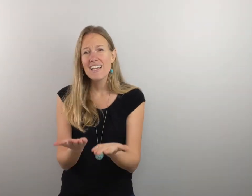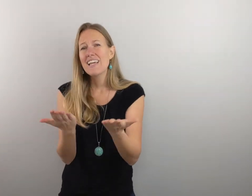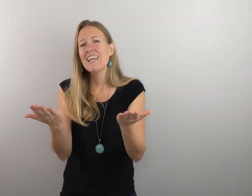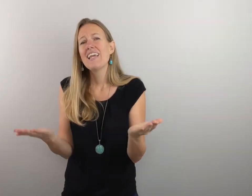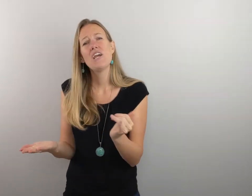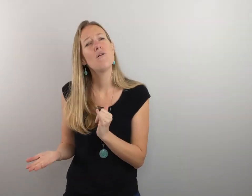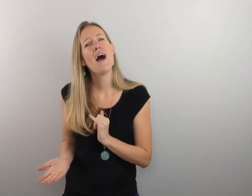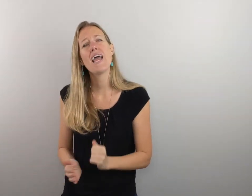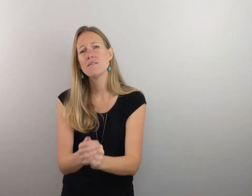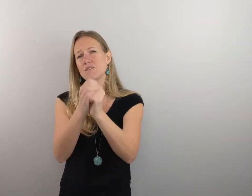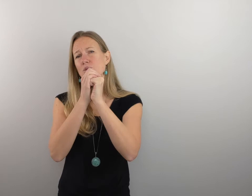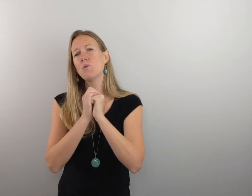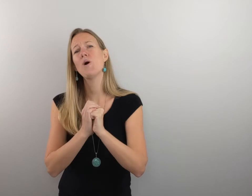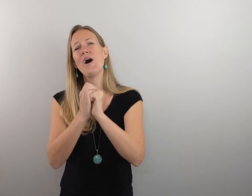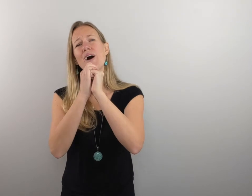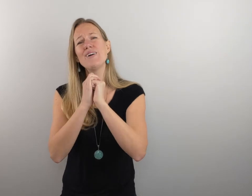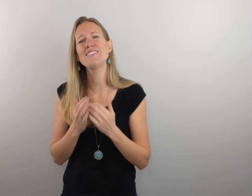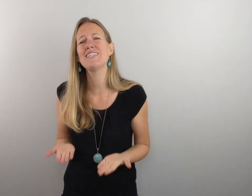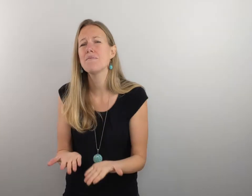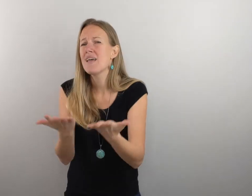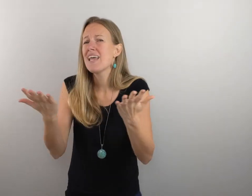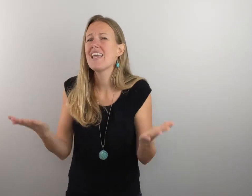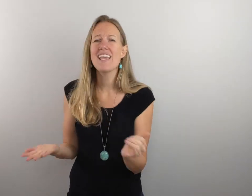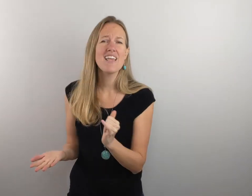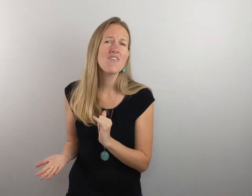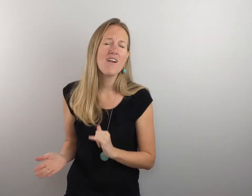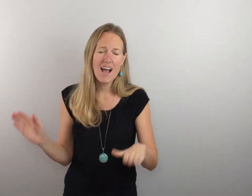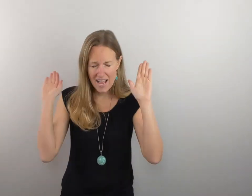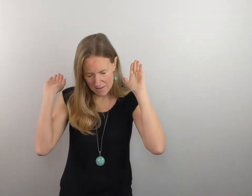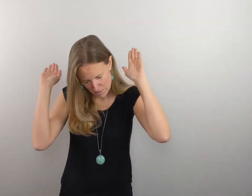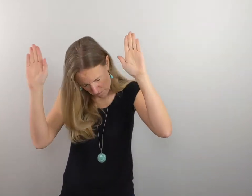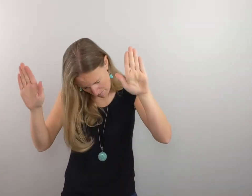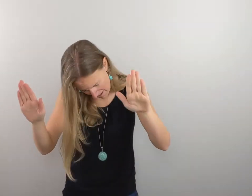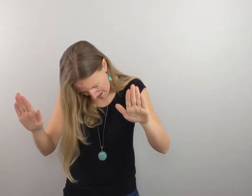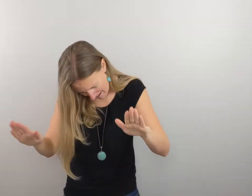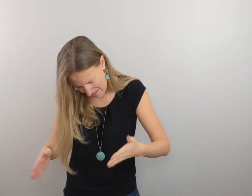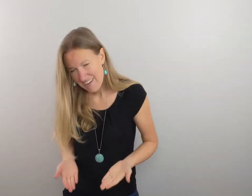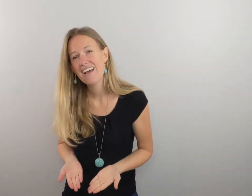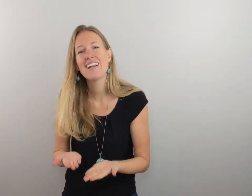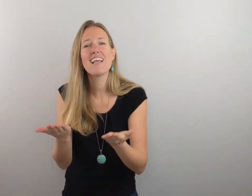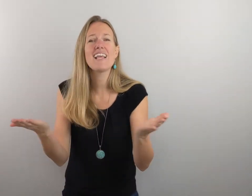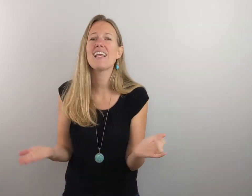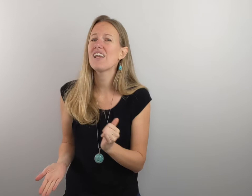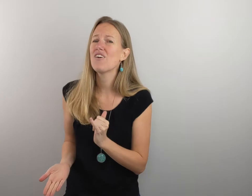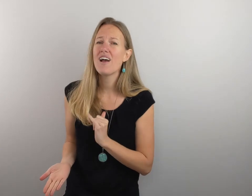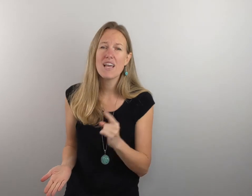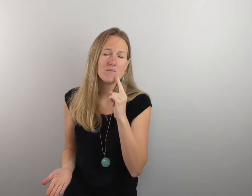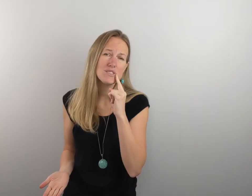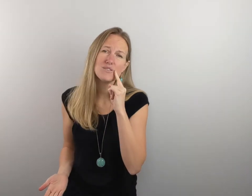Here I am to worship. Here I am to bow down. Here I am